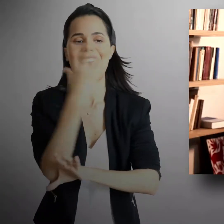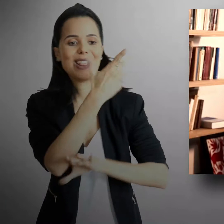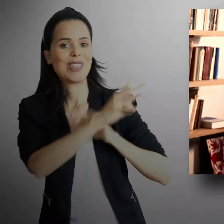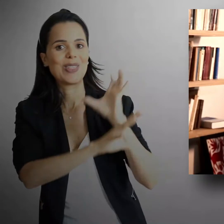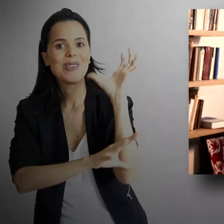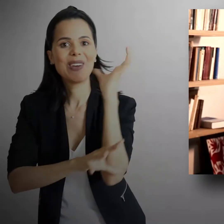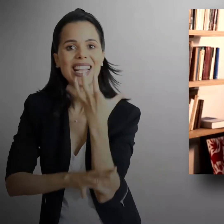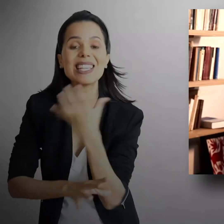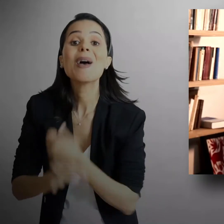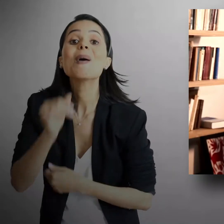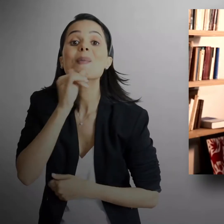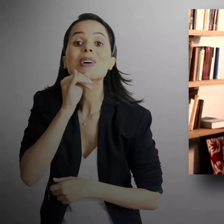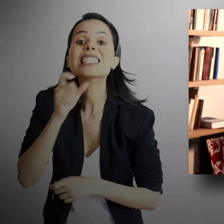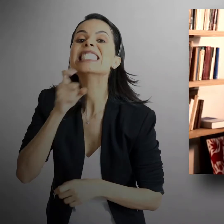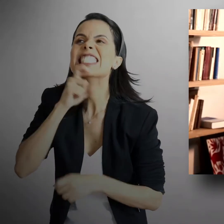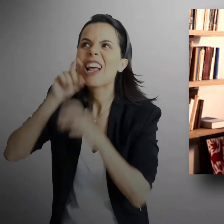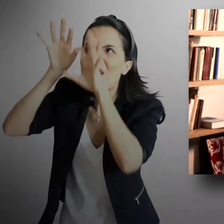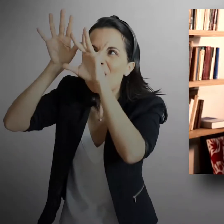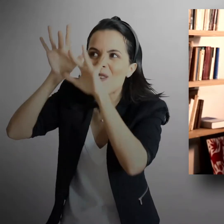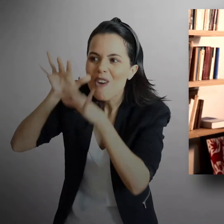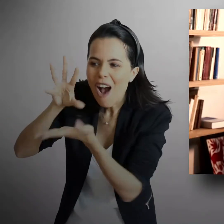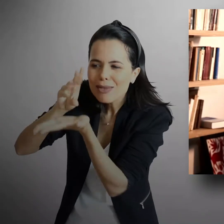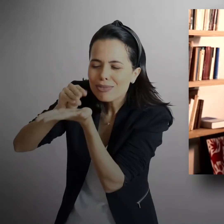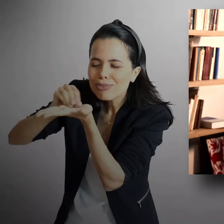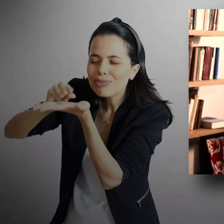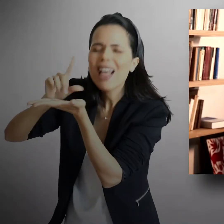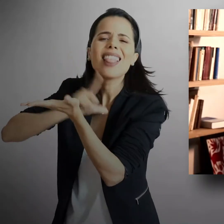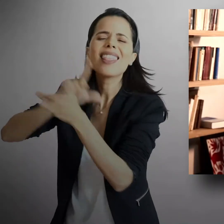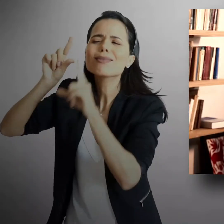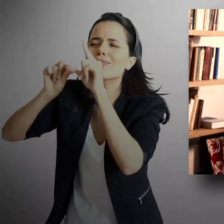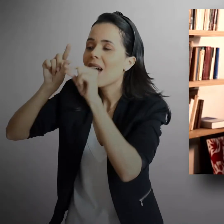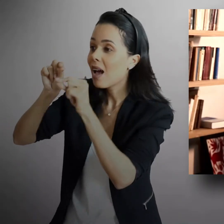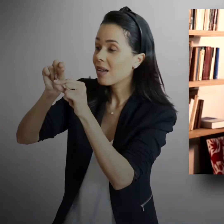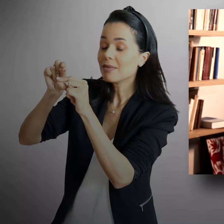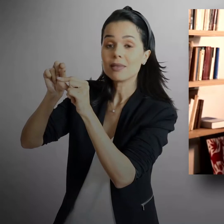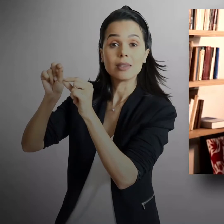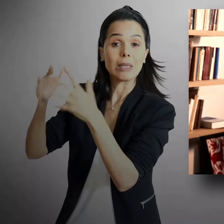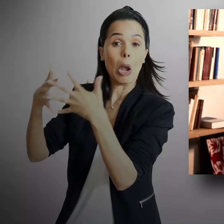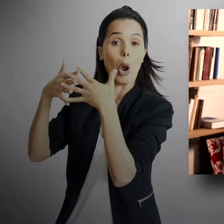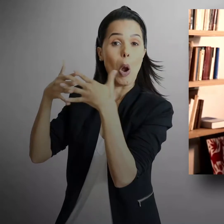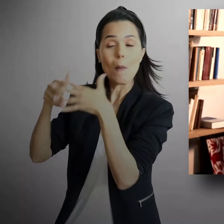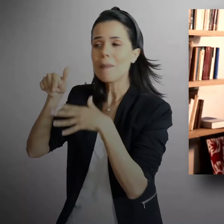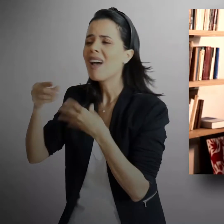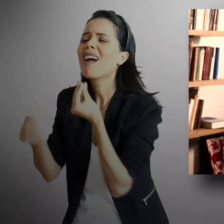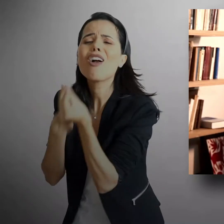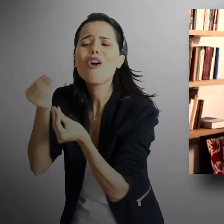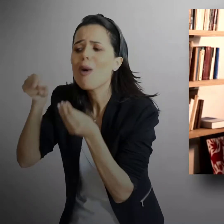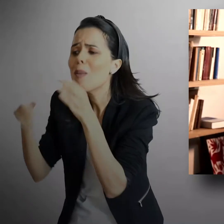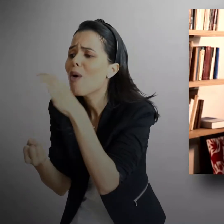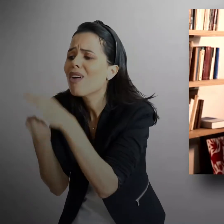a snowflake assumes a very complex form, and not because of experience or